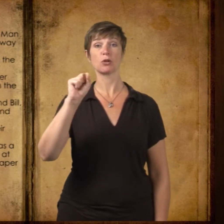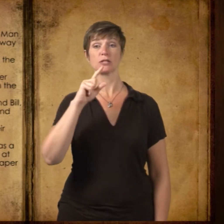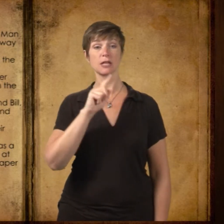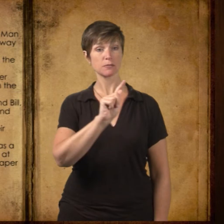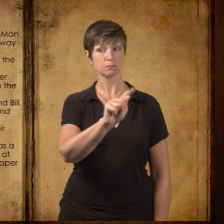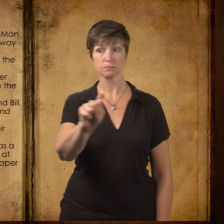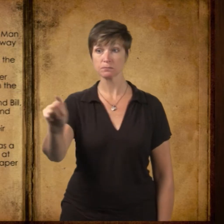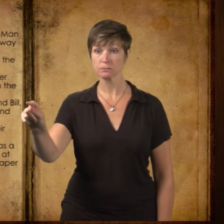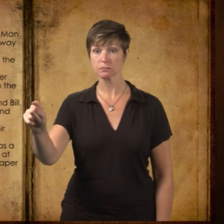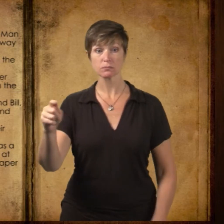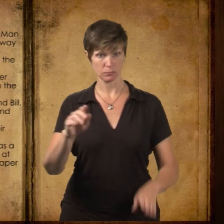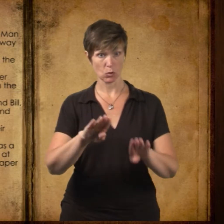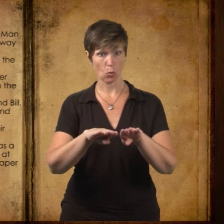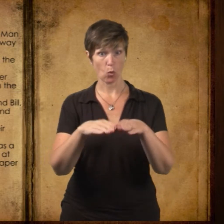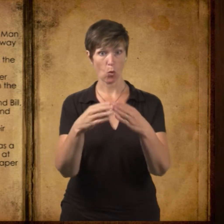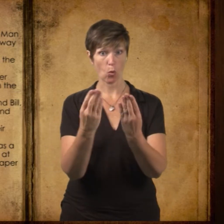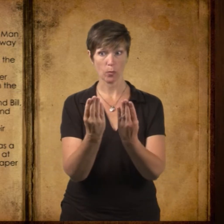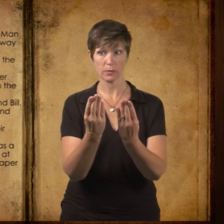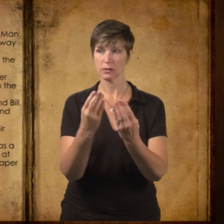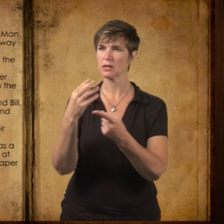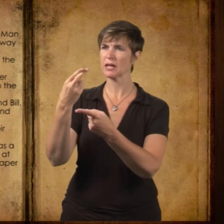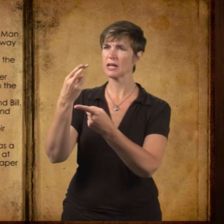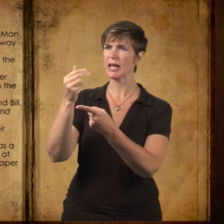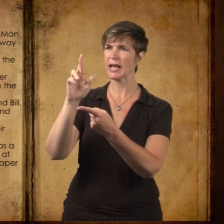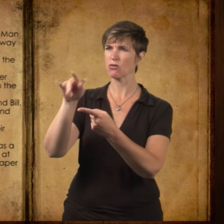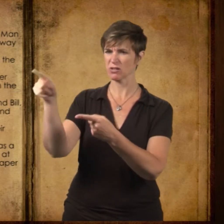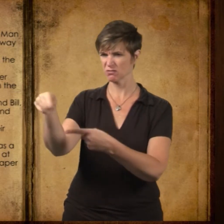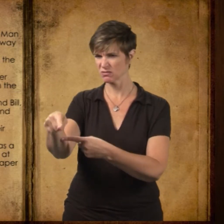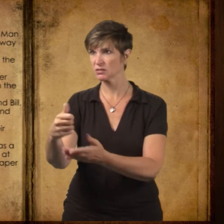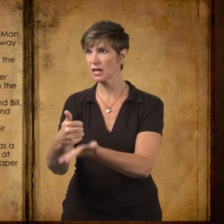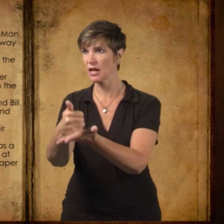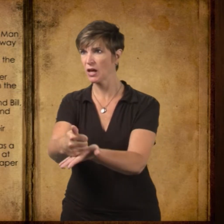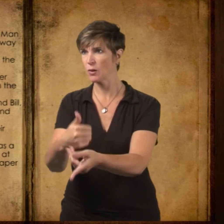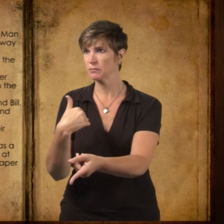All right, Mr. Summers said. Open the papers. Harry, you open Little Dave's.